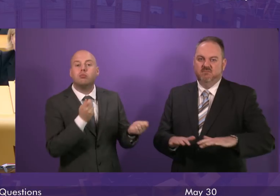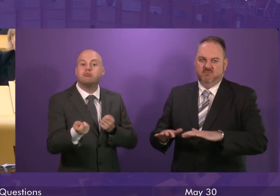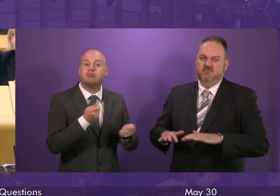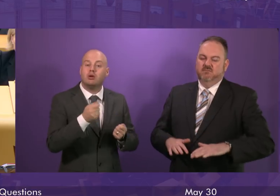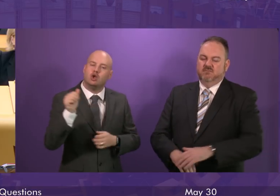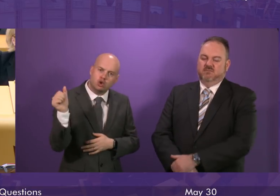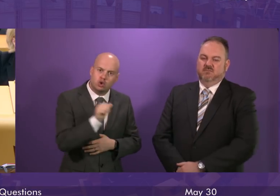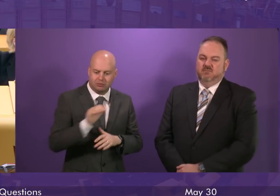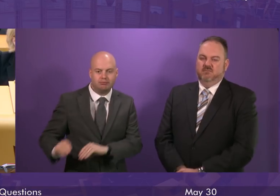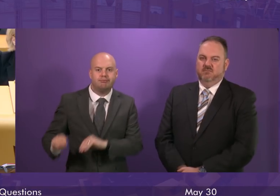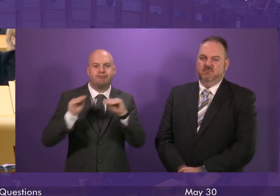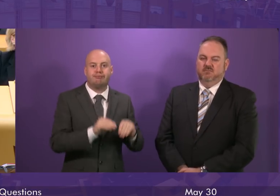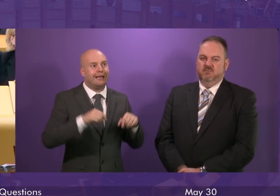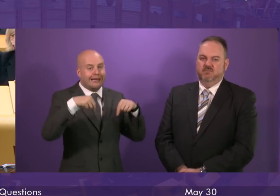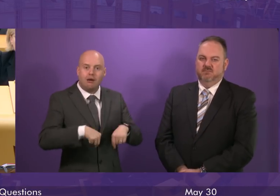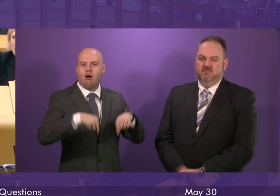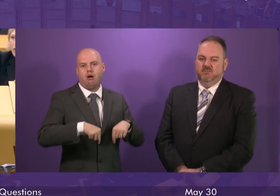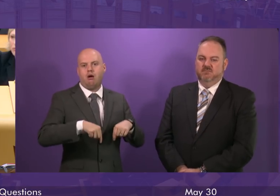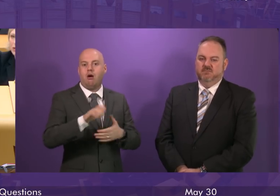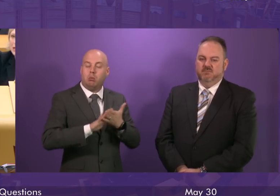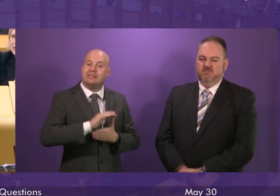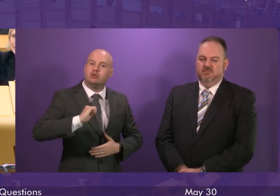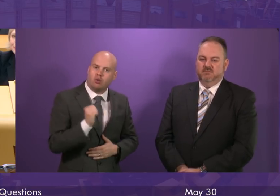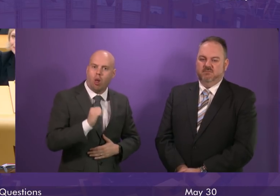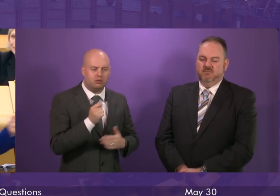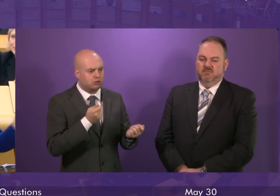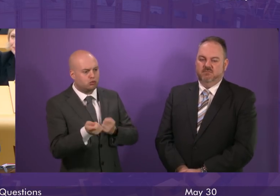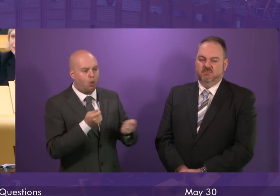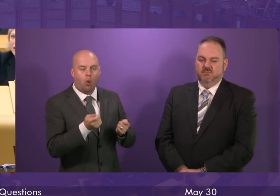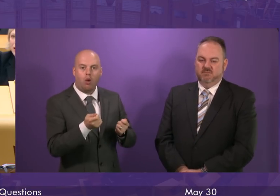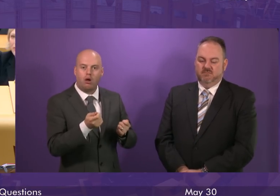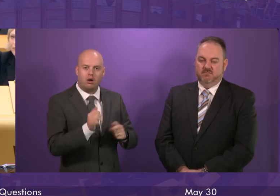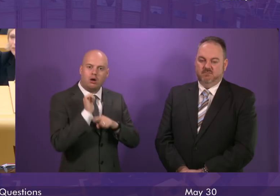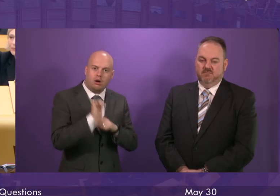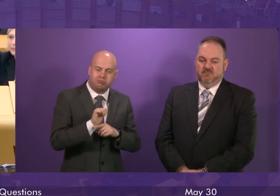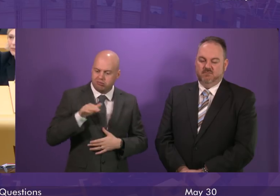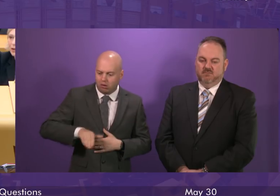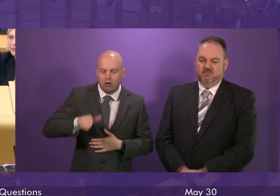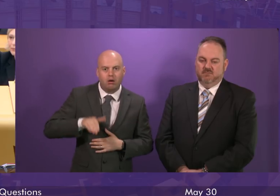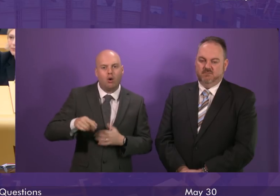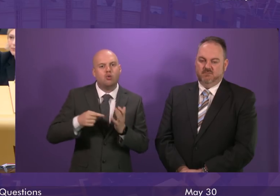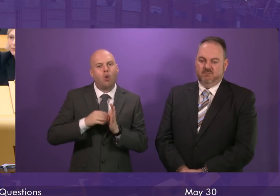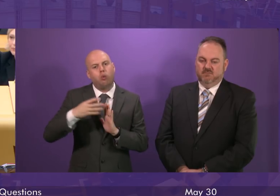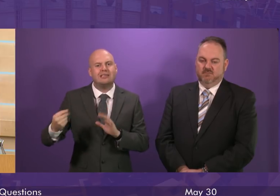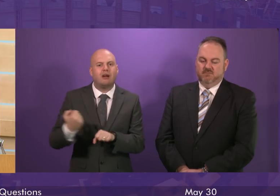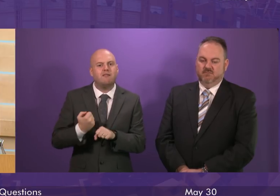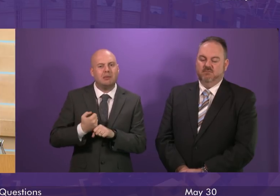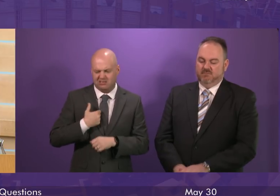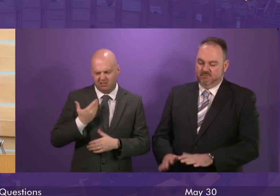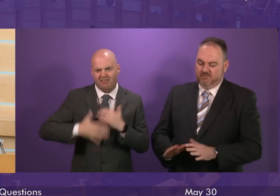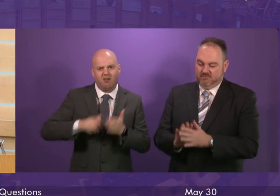causes at root, rather than continuing to have to apply sticking plasters to the policies of Tory governments that we don't vote for.